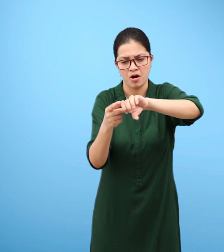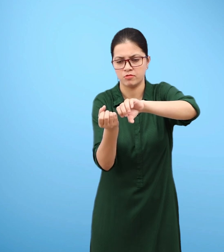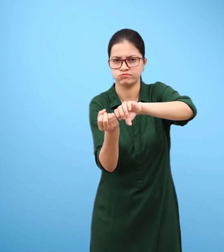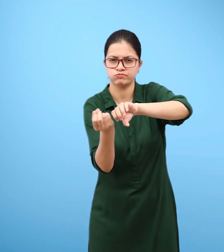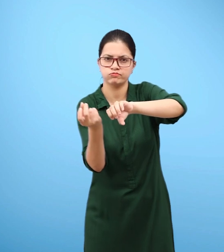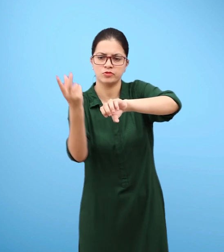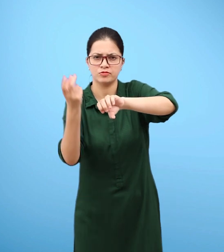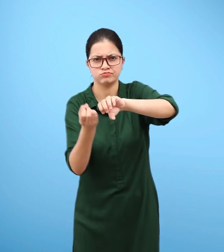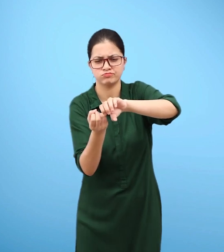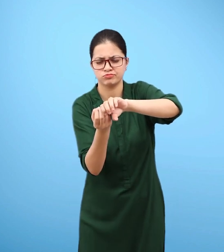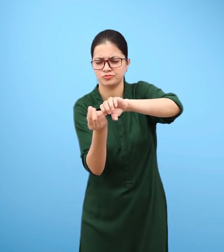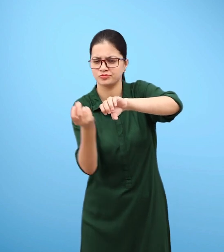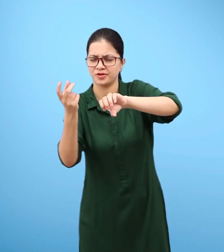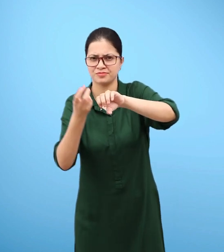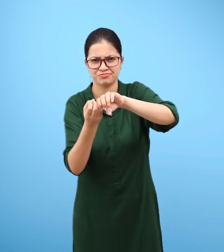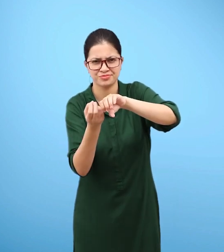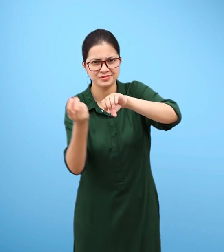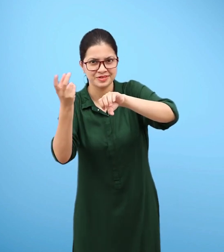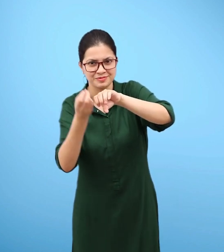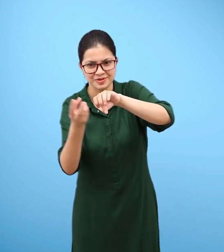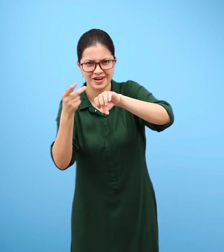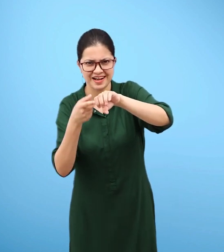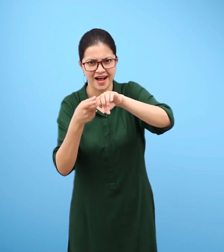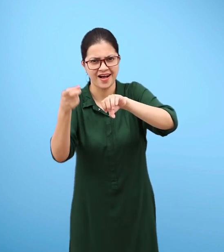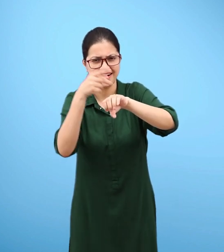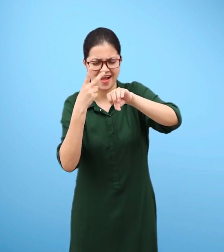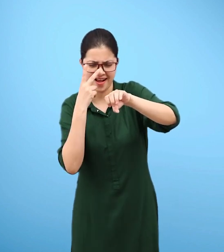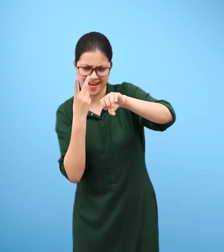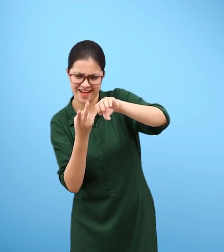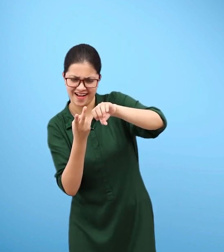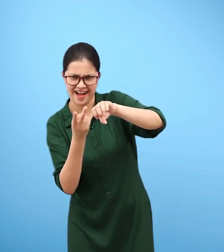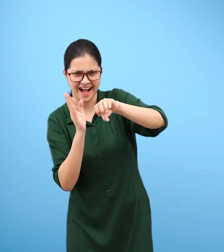Do you see bubbles coming out of the bottle or hear any bubbly sound?